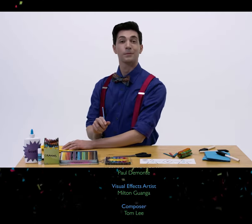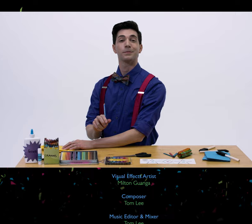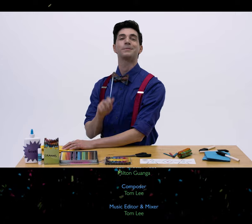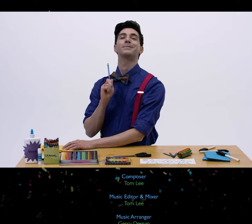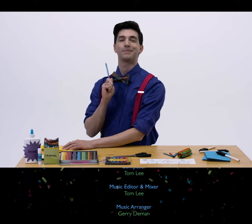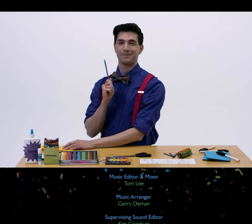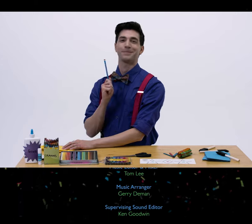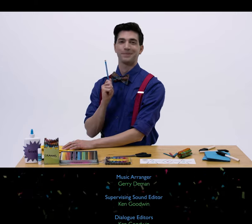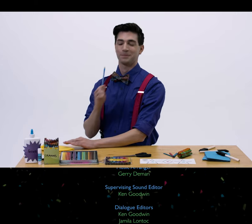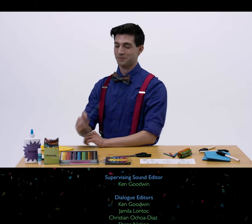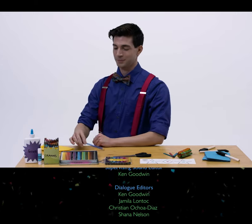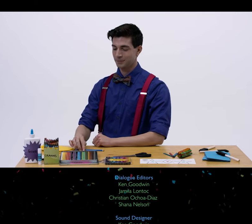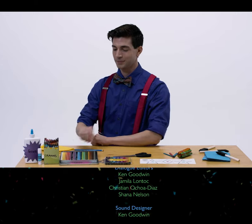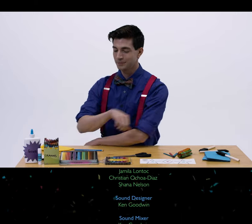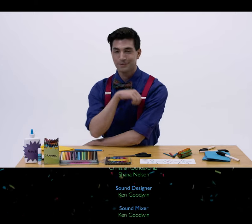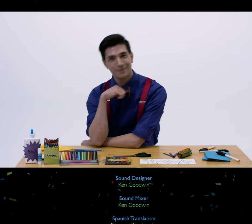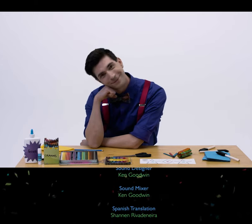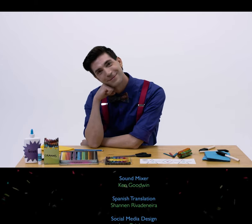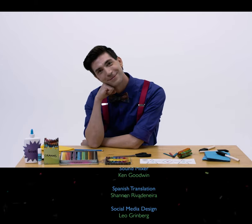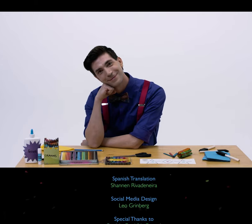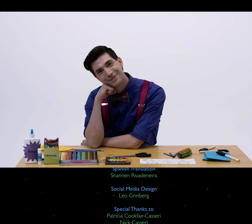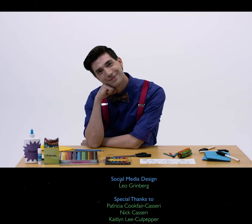It's time to get our craft on! See you on Tuesday!